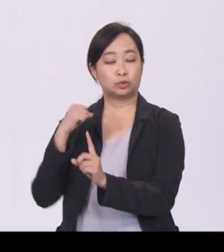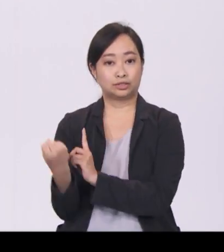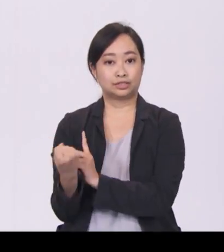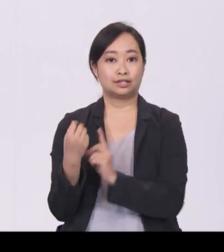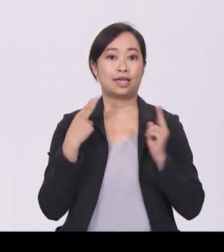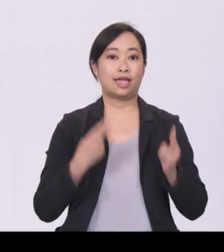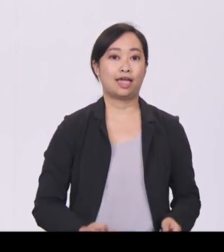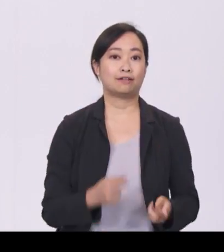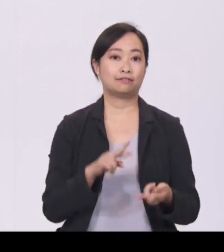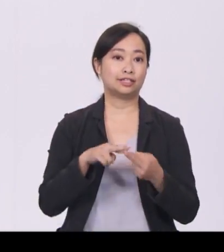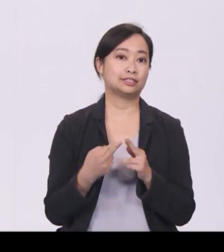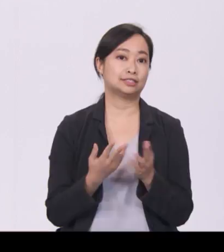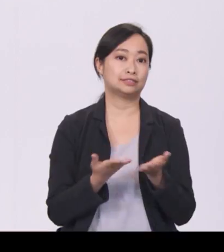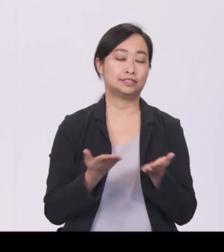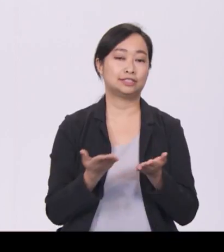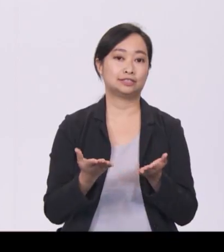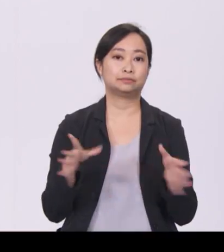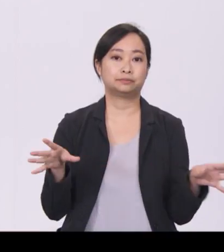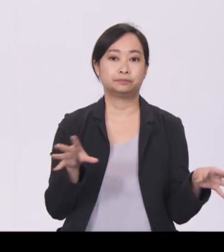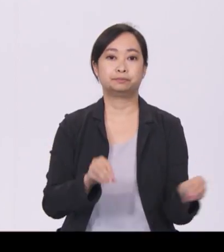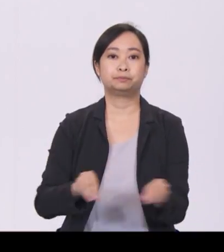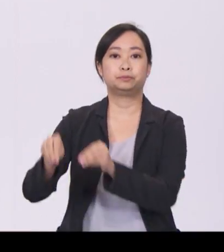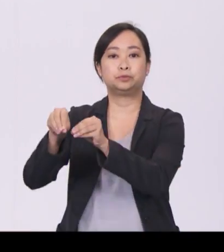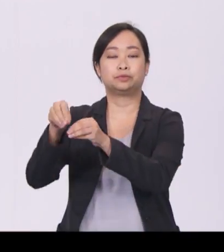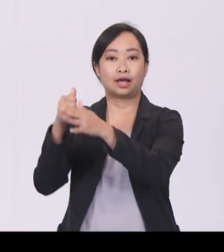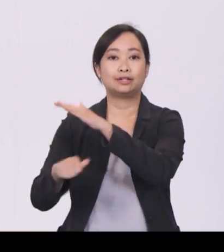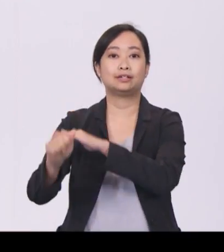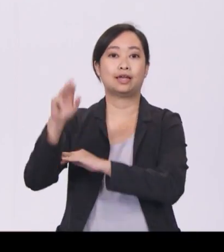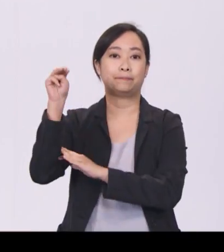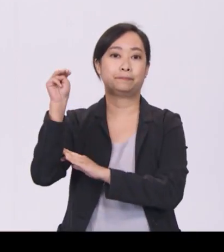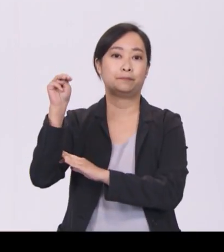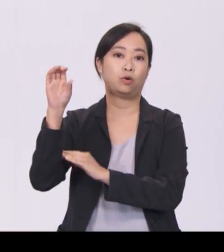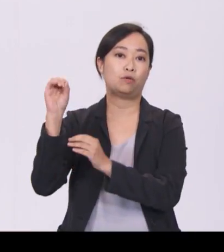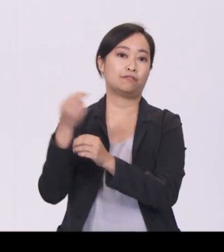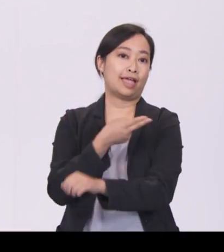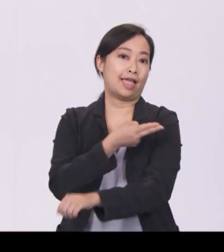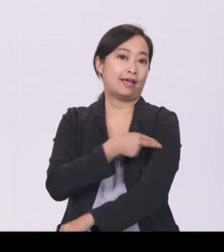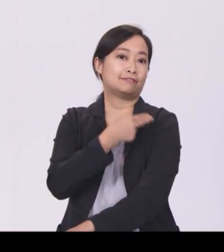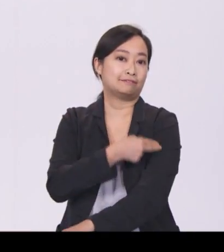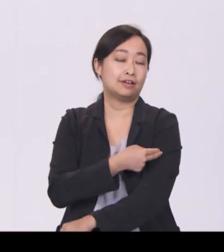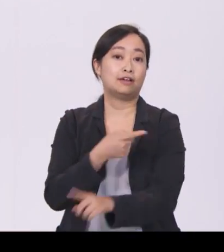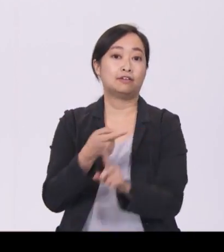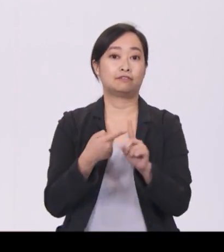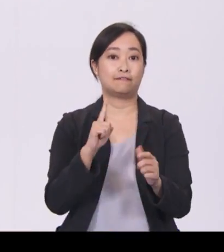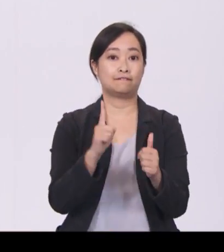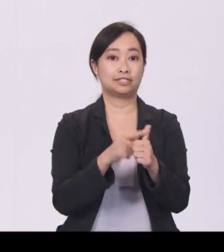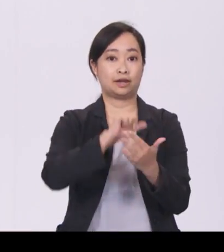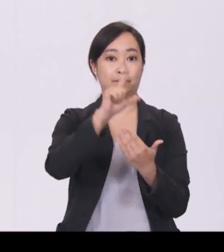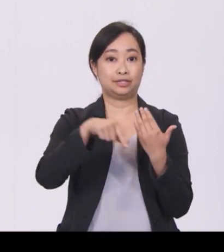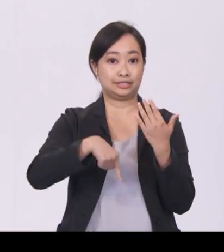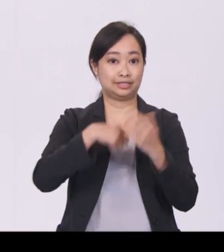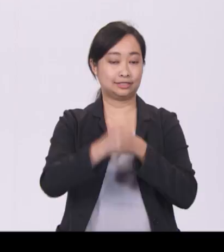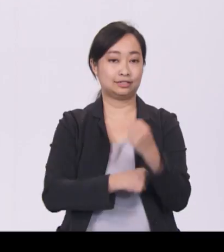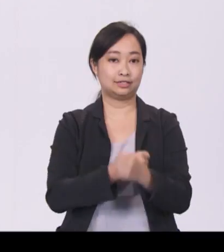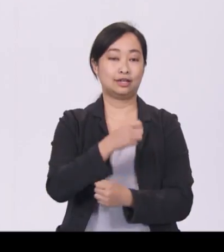under the Ministry of Health. From 1 April this year, the Ministry of Social and Family Development